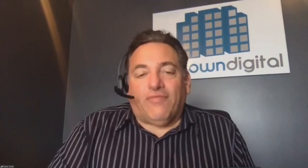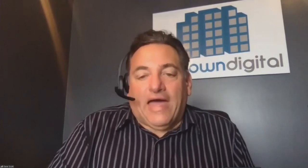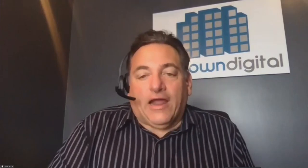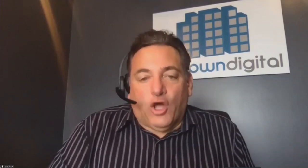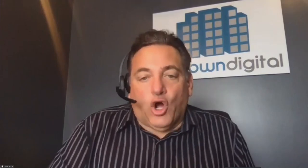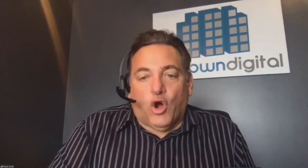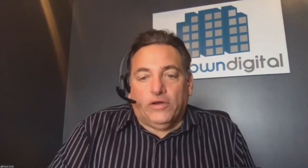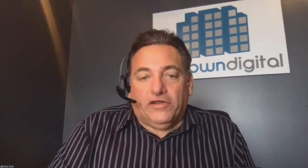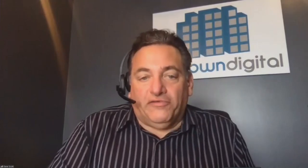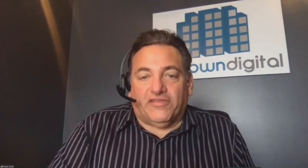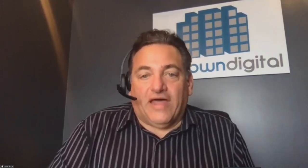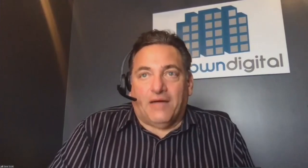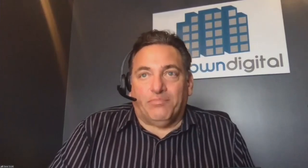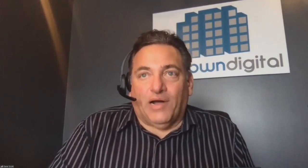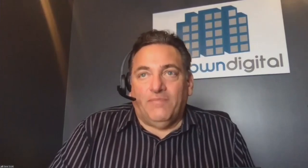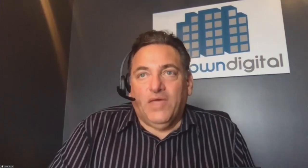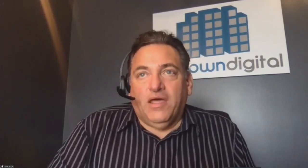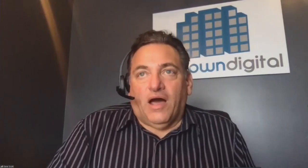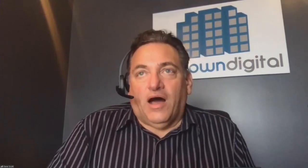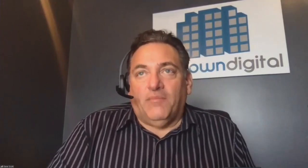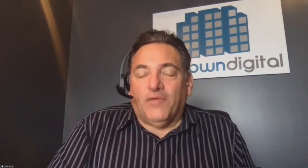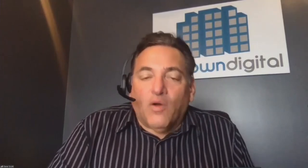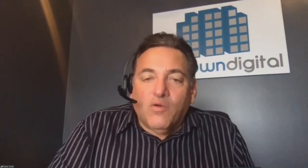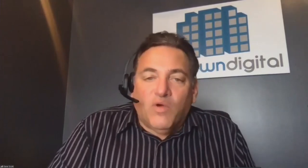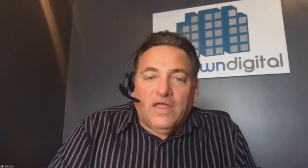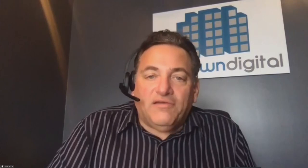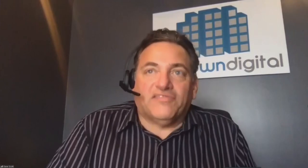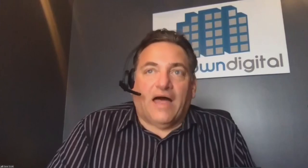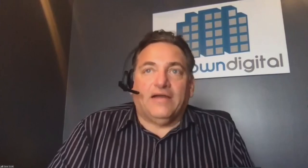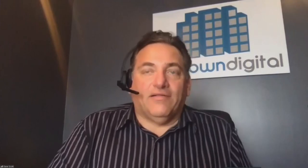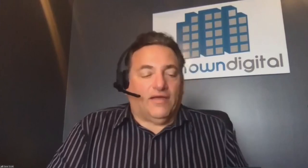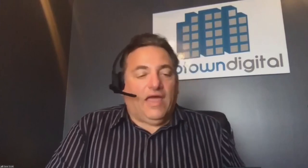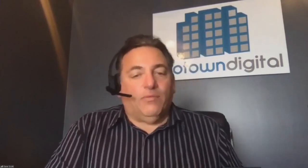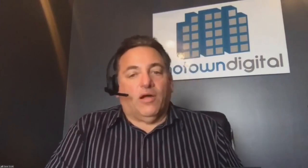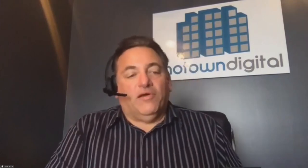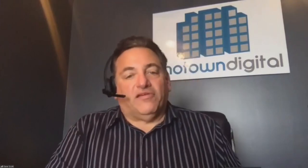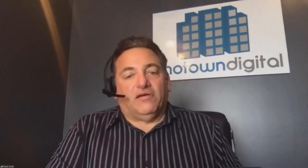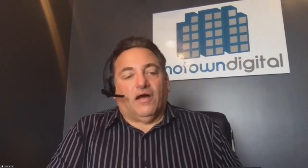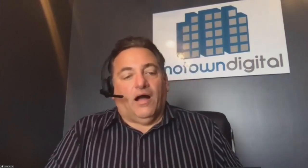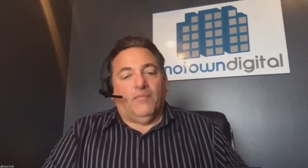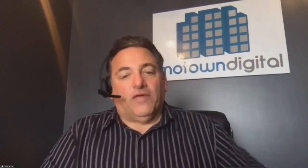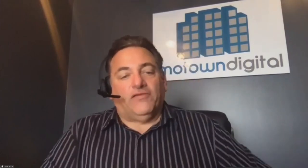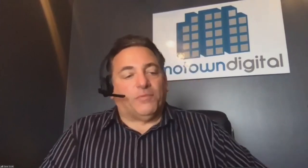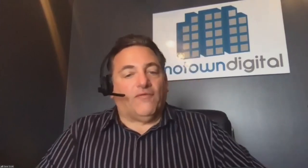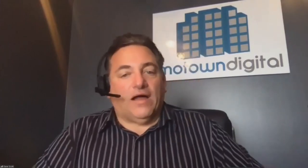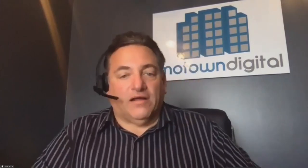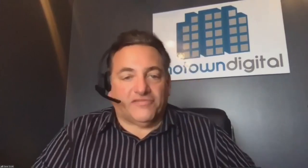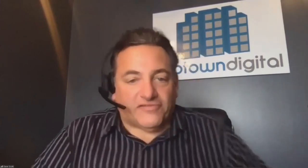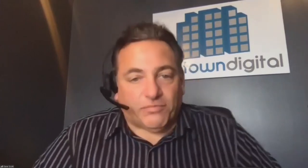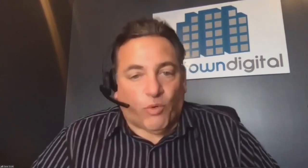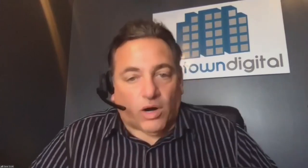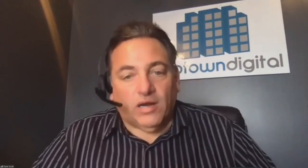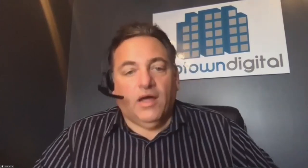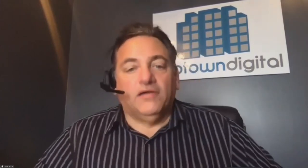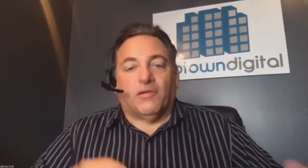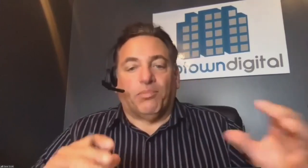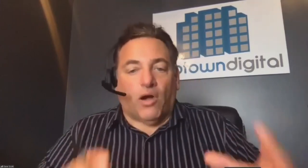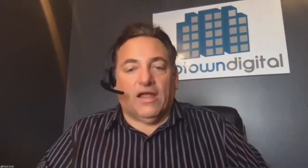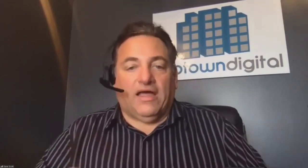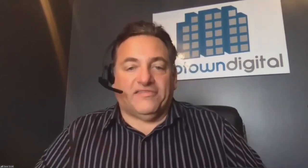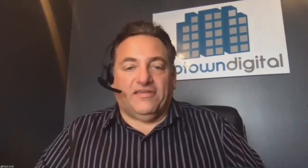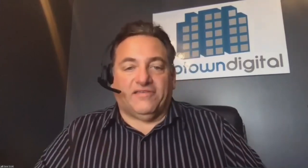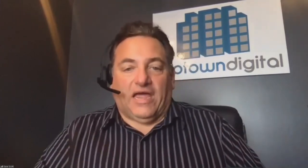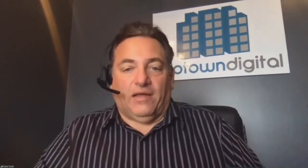we could have just let that go and use that. But we decided and the Cable Commission is providing us to support